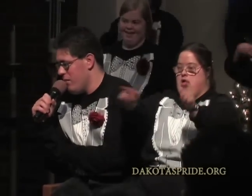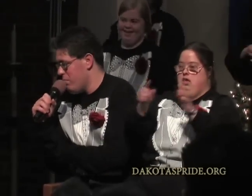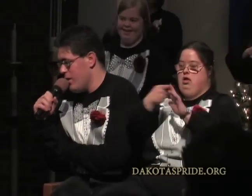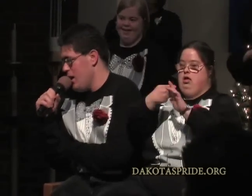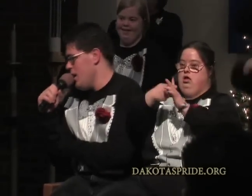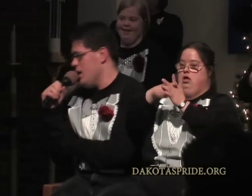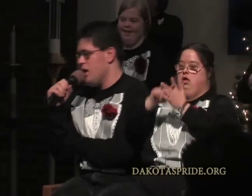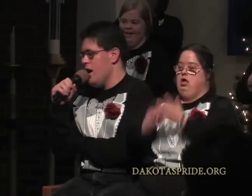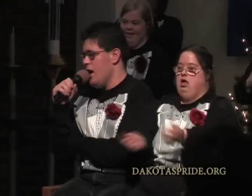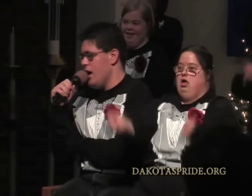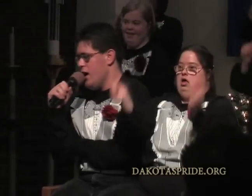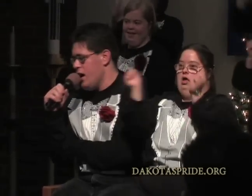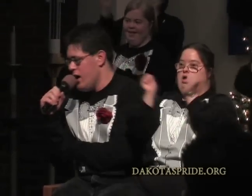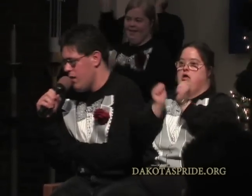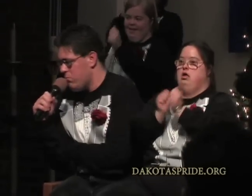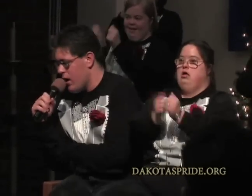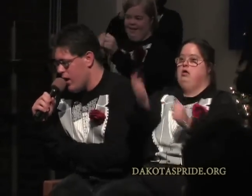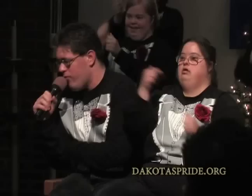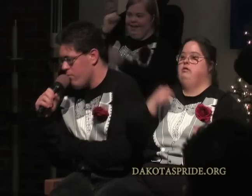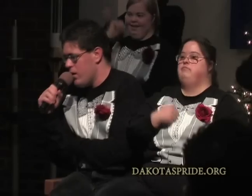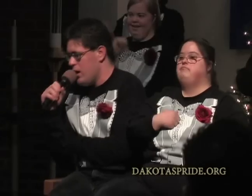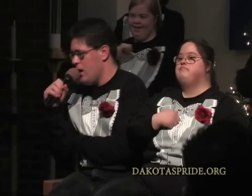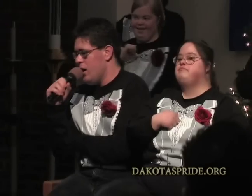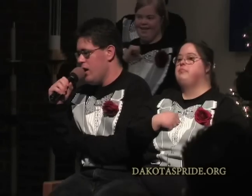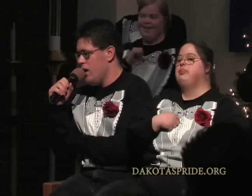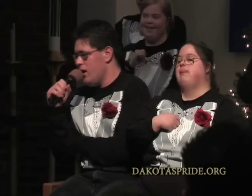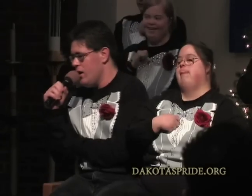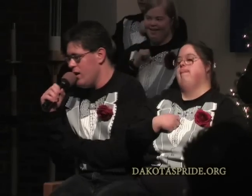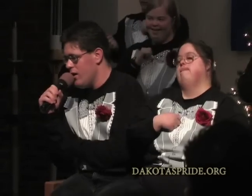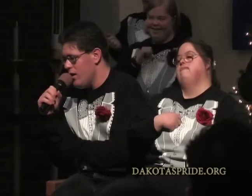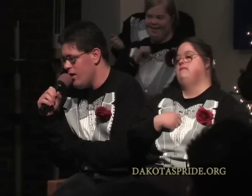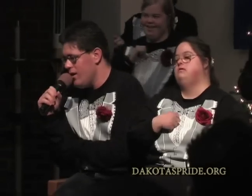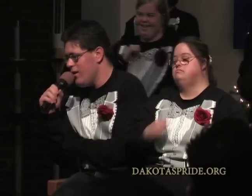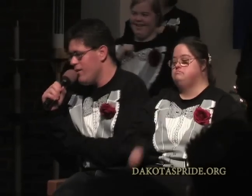it begin with me.